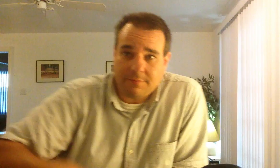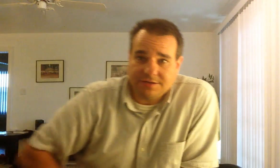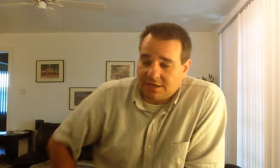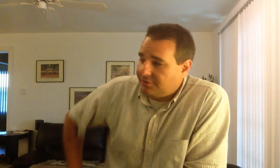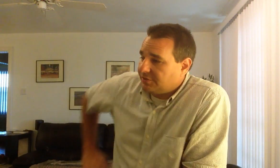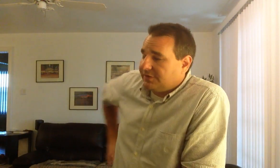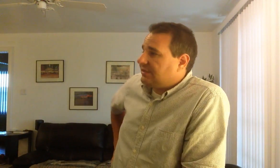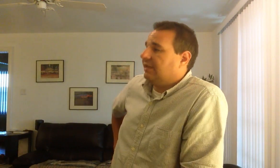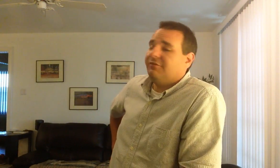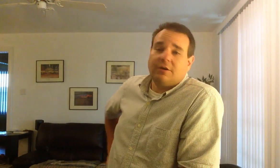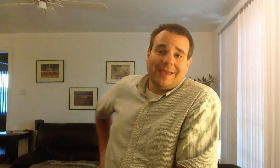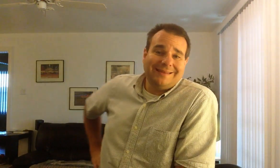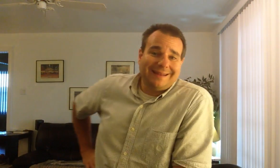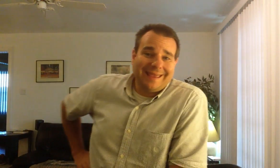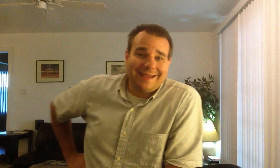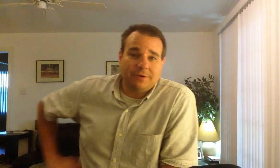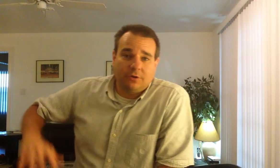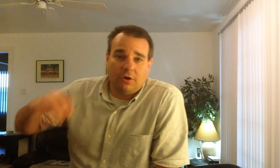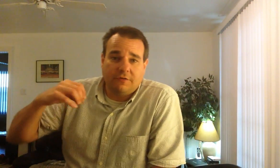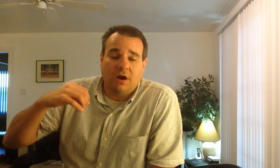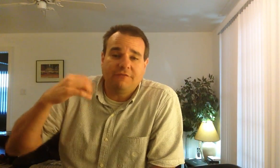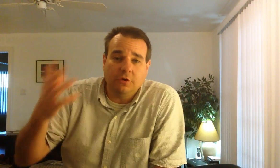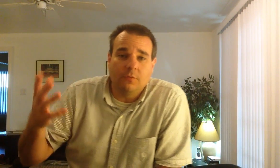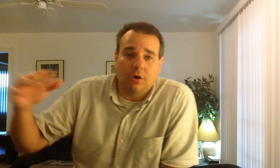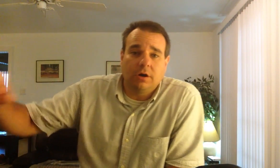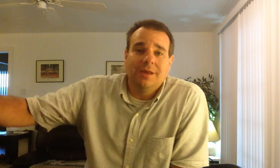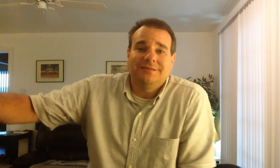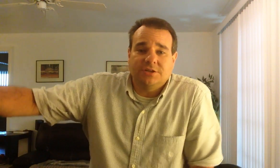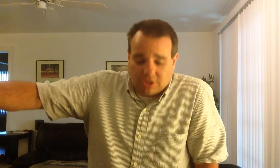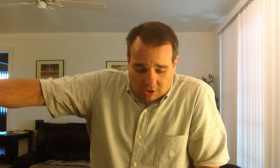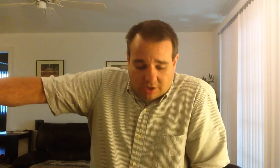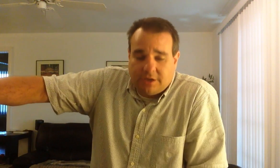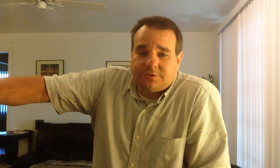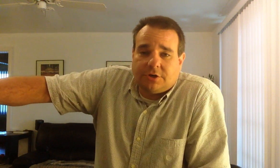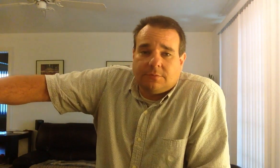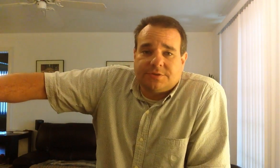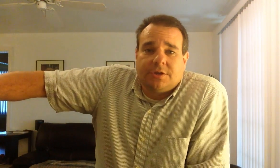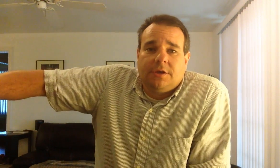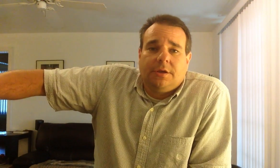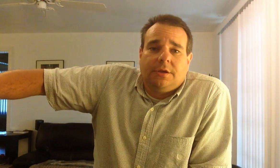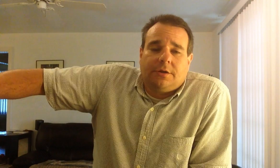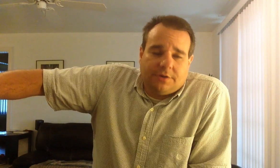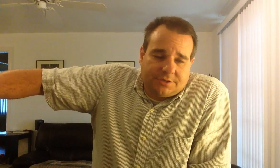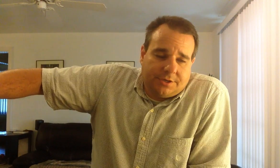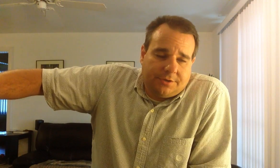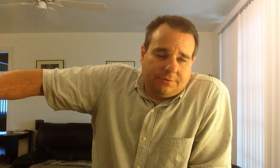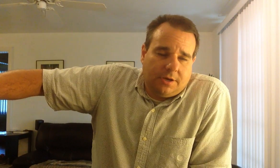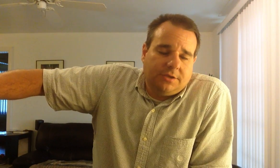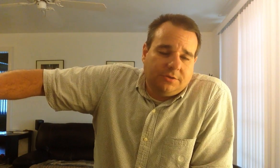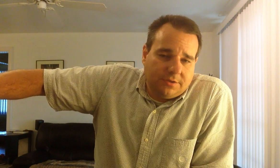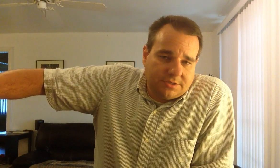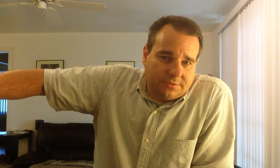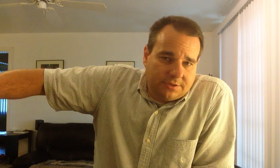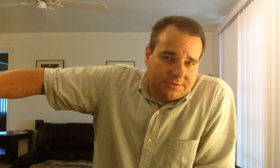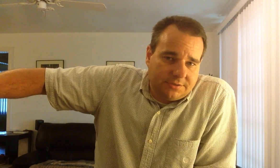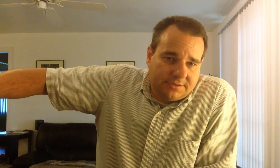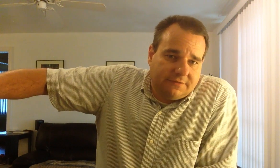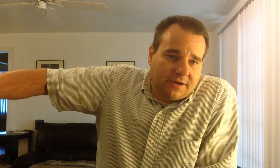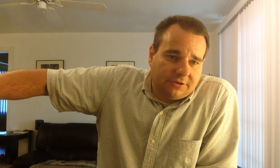It's Chris Overdickson at Farm, and today I'm going to go over a few more digital audio terms. Chris, why are you doing this to us? It's the vinyl